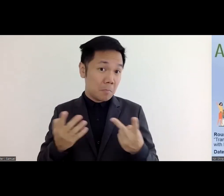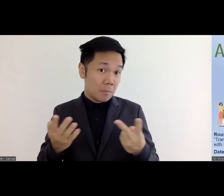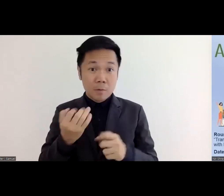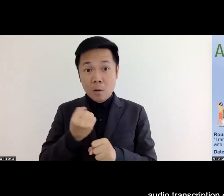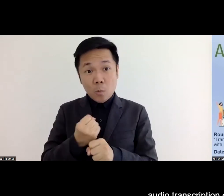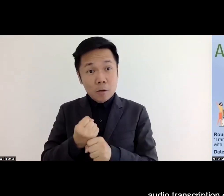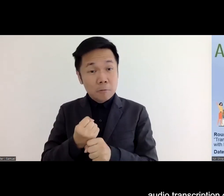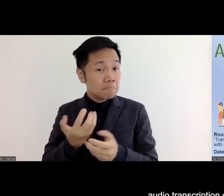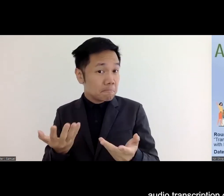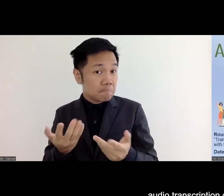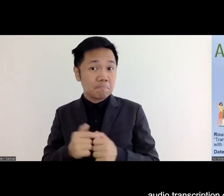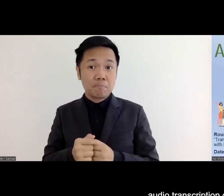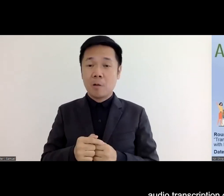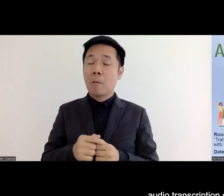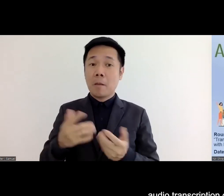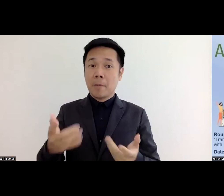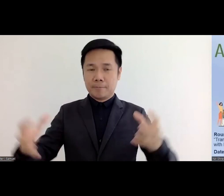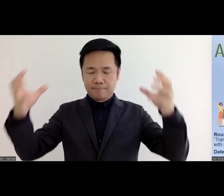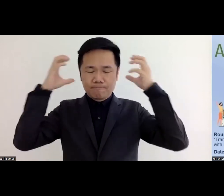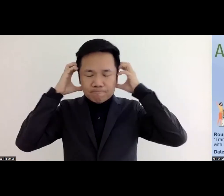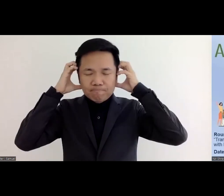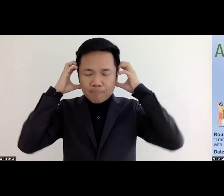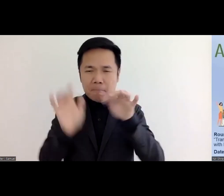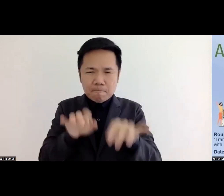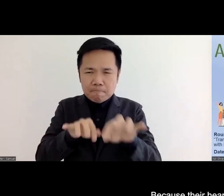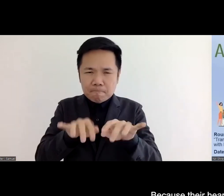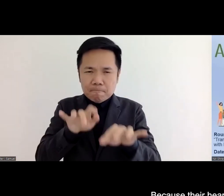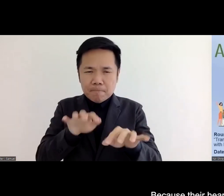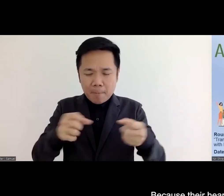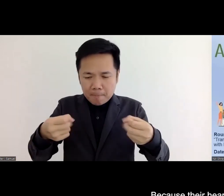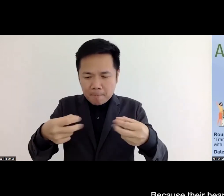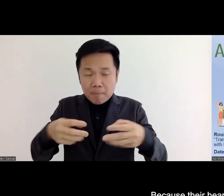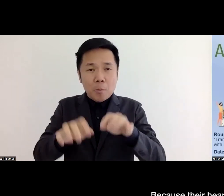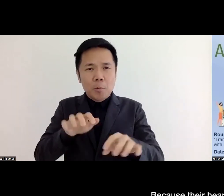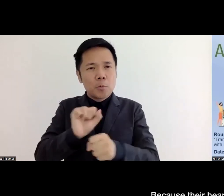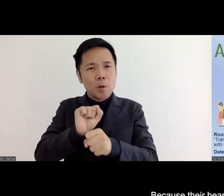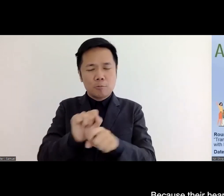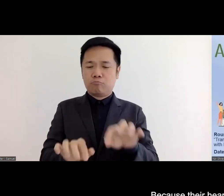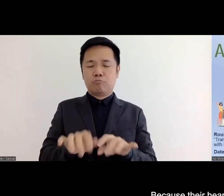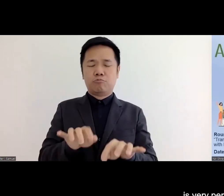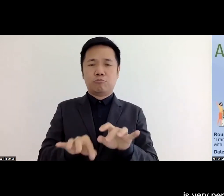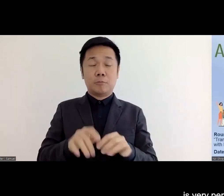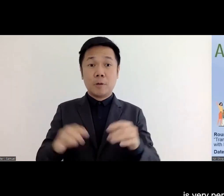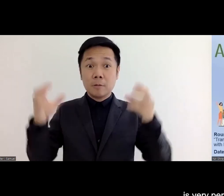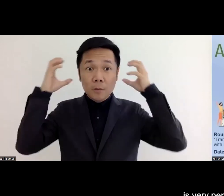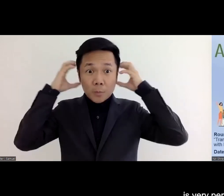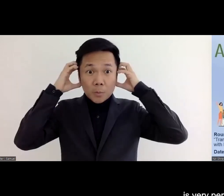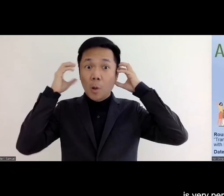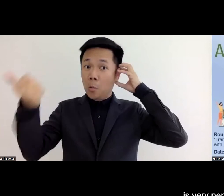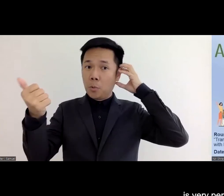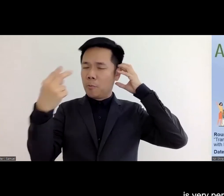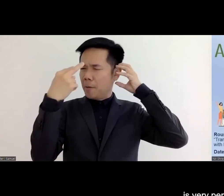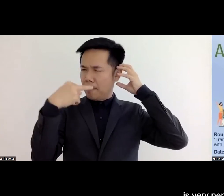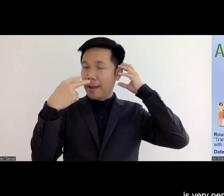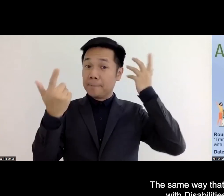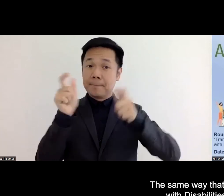audio transcription or translation type of the because they are their hearing abilities is very perfect